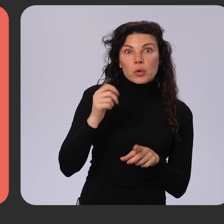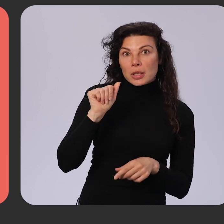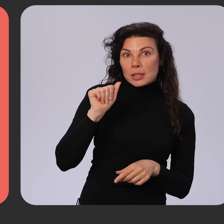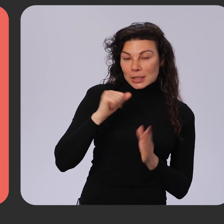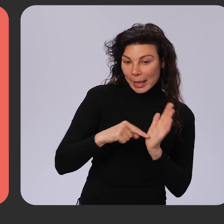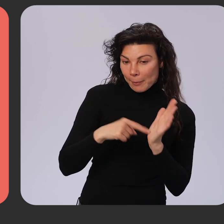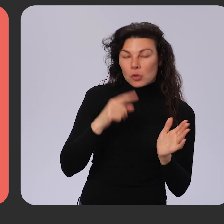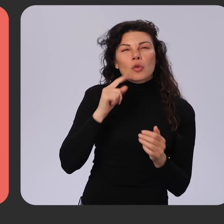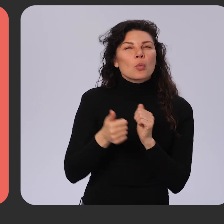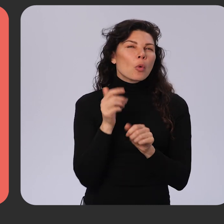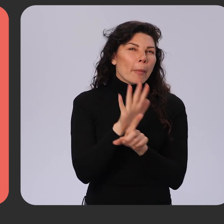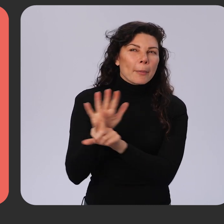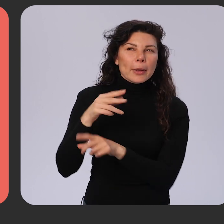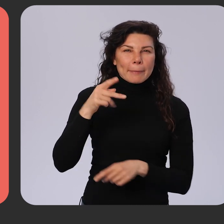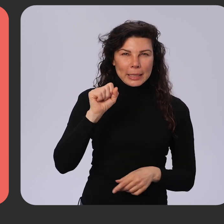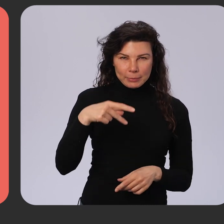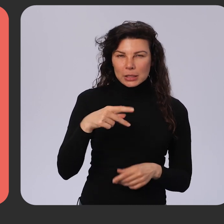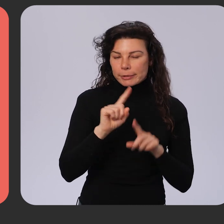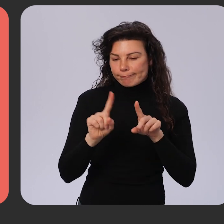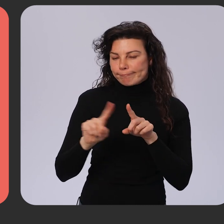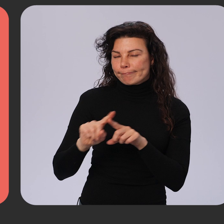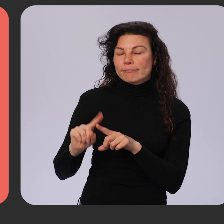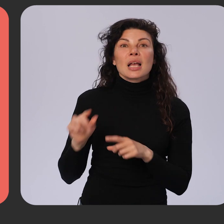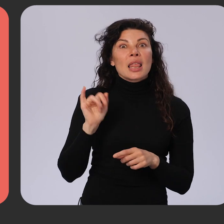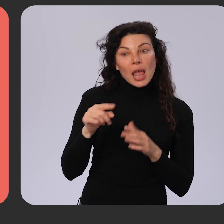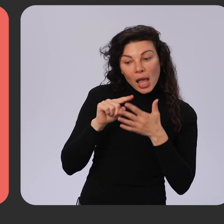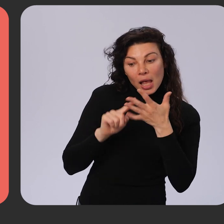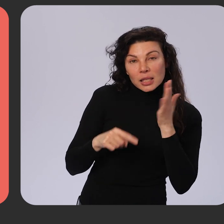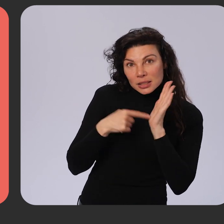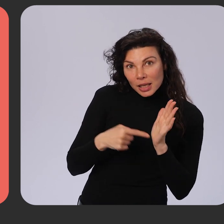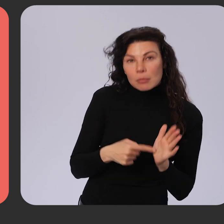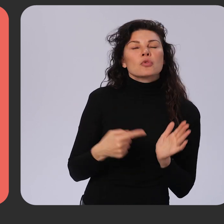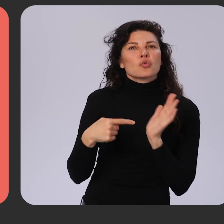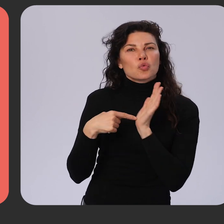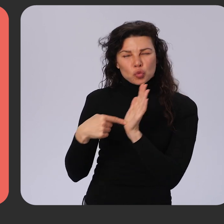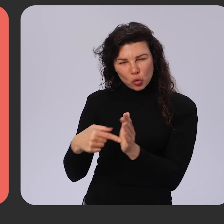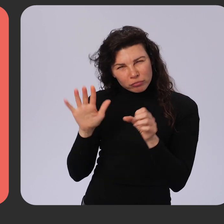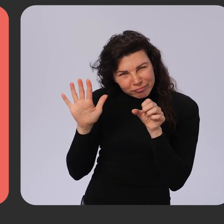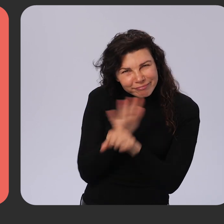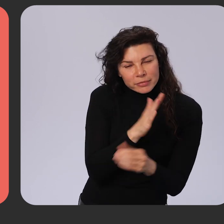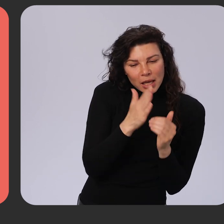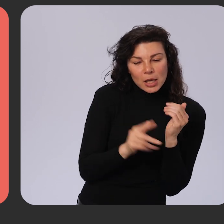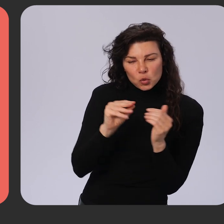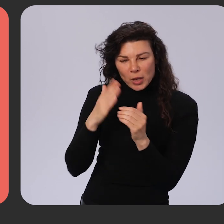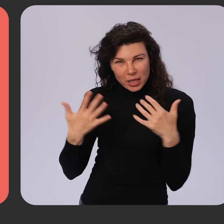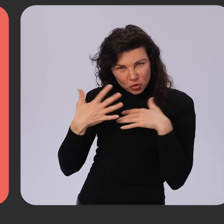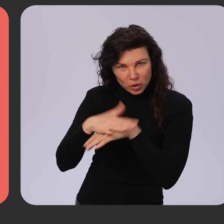the most popular PSPs. These samples demonstrate the end-to-end integrations with each of the PSPs,